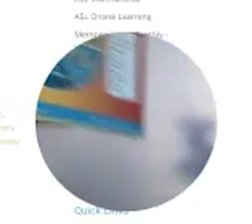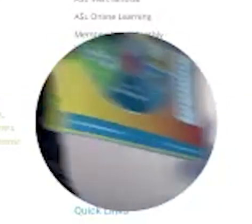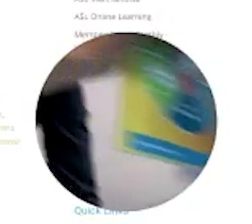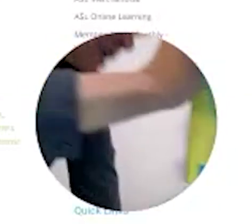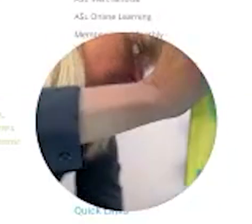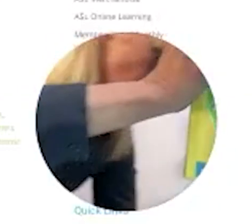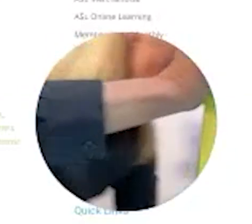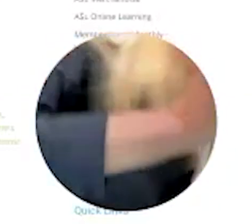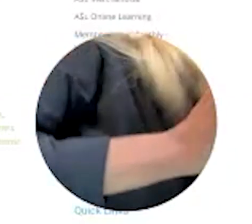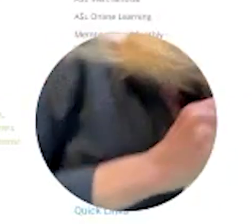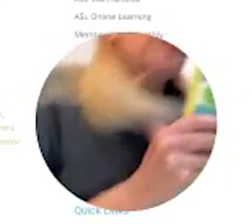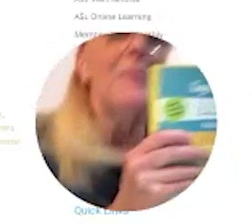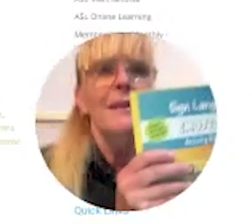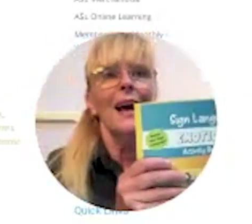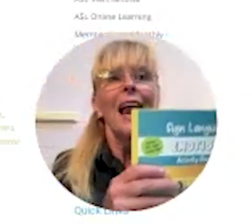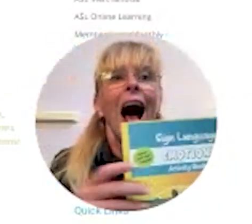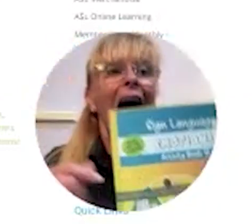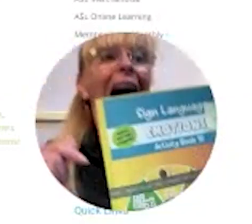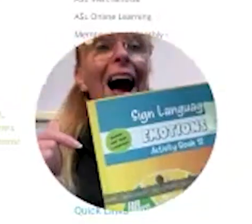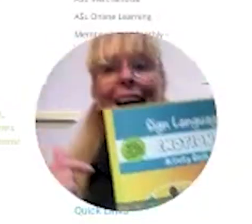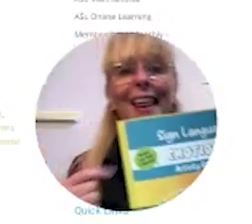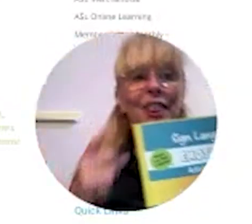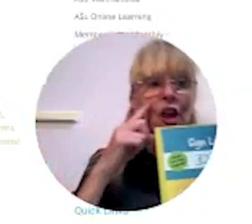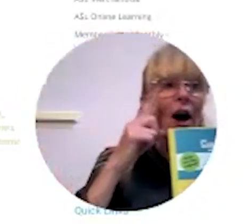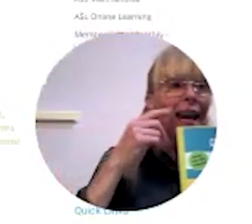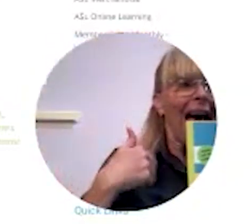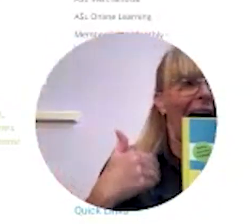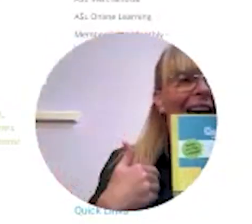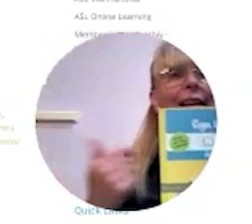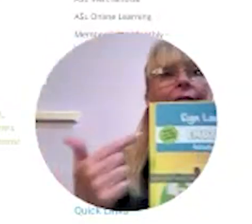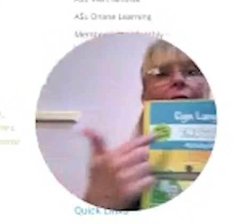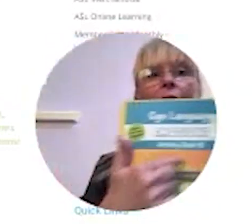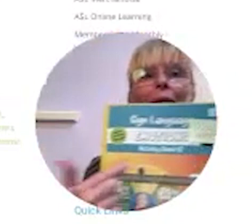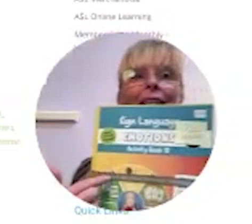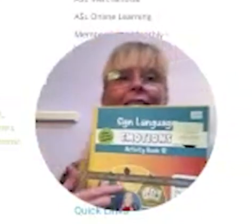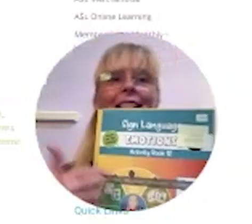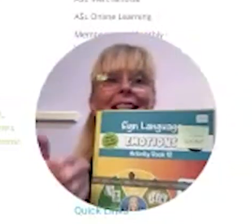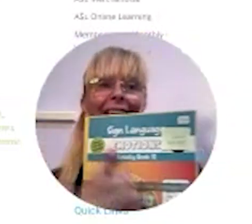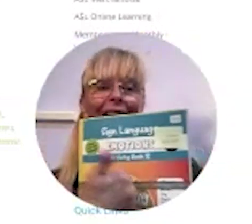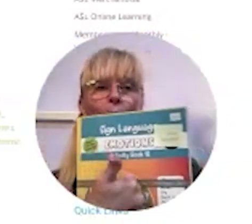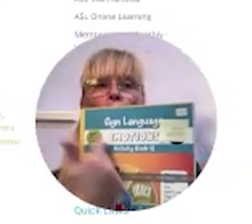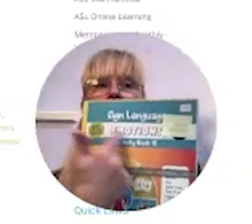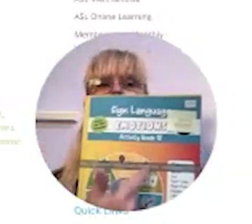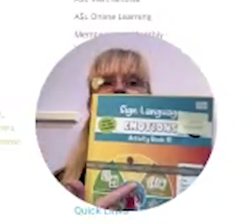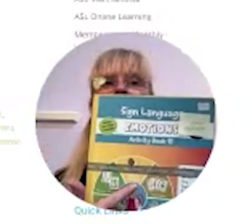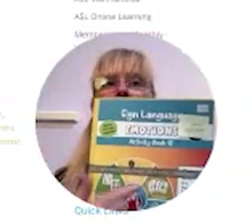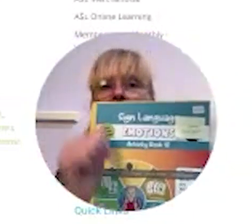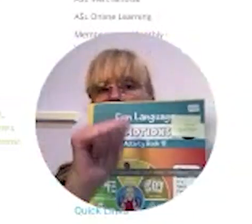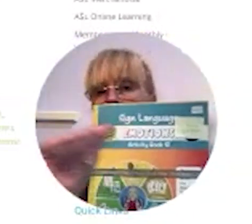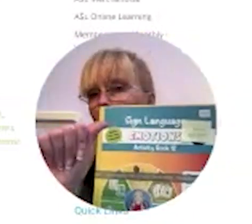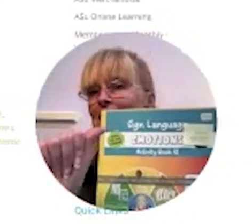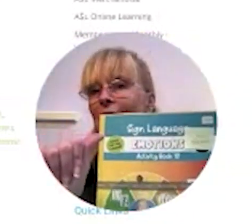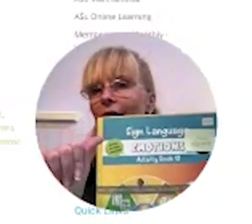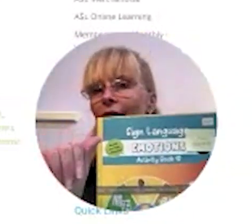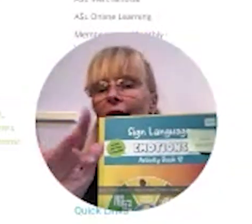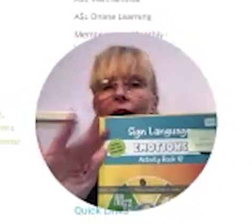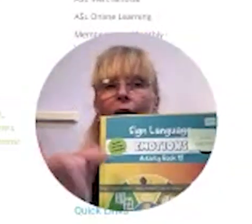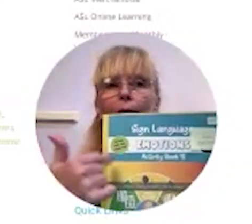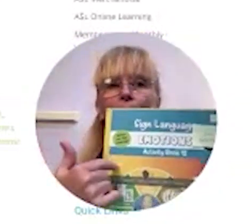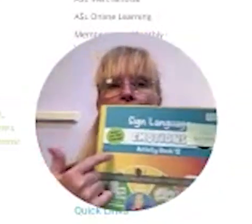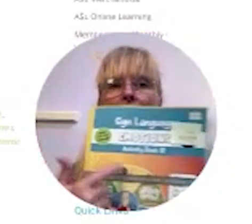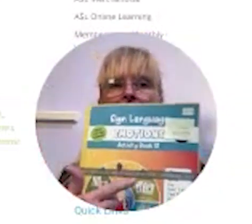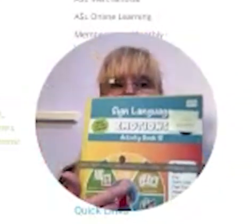okay so sorry about that i thought i had it um but this is the game one um that's on amazon